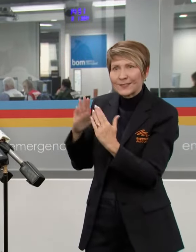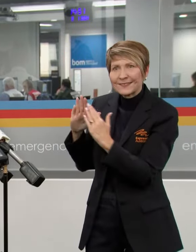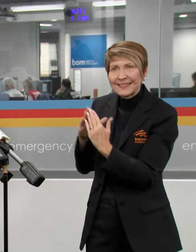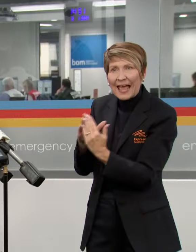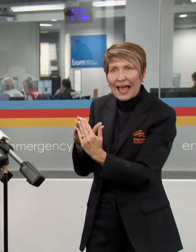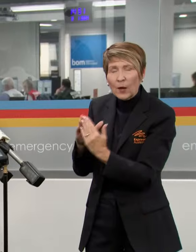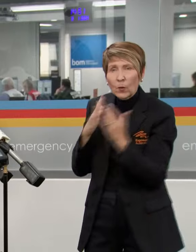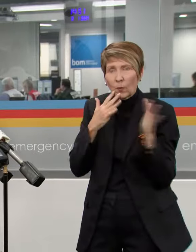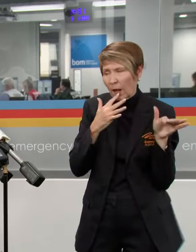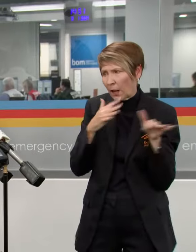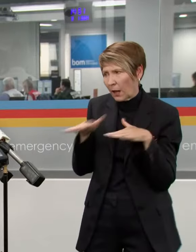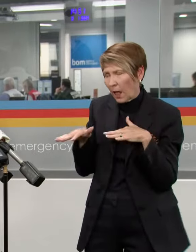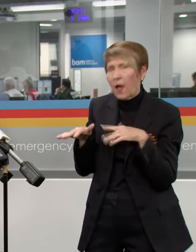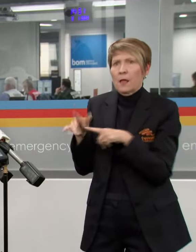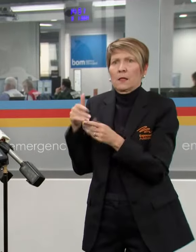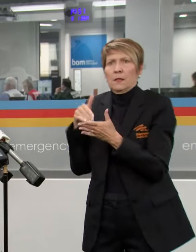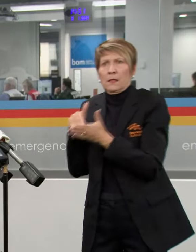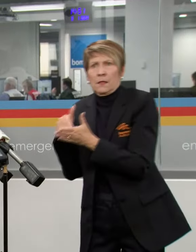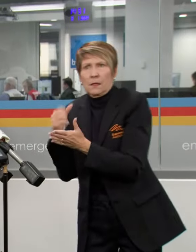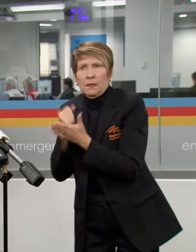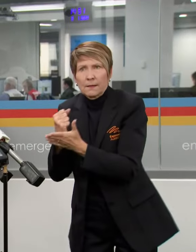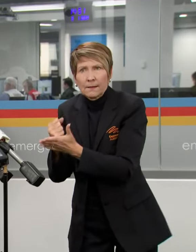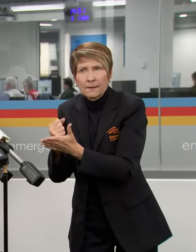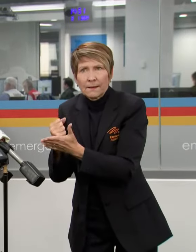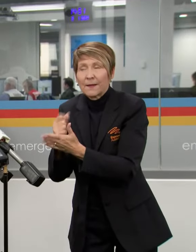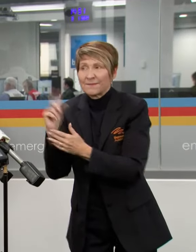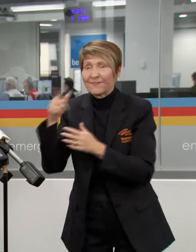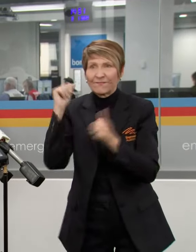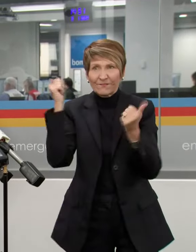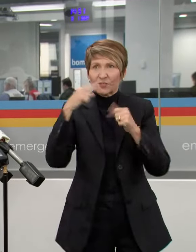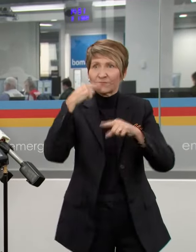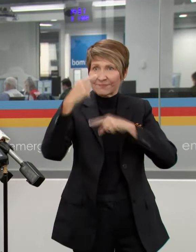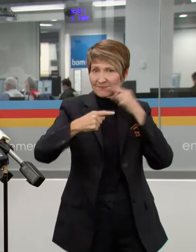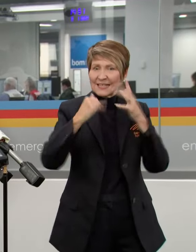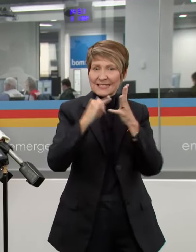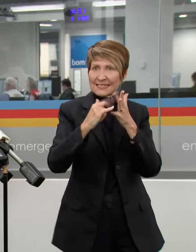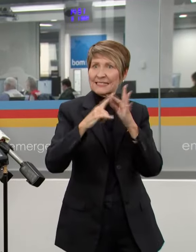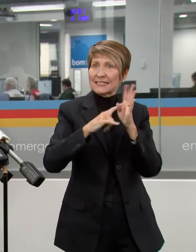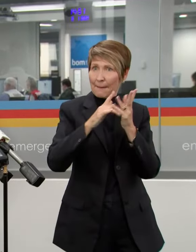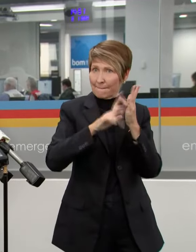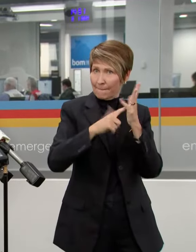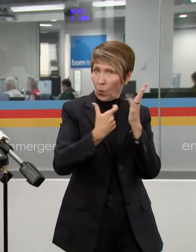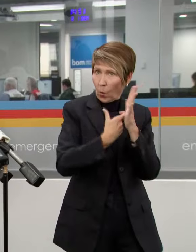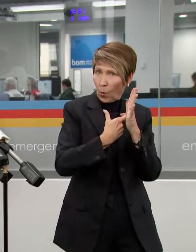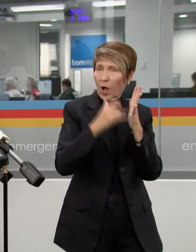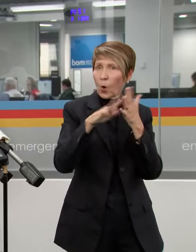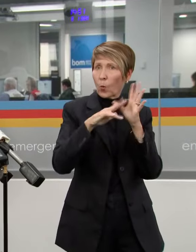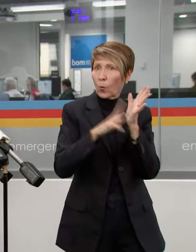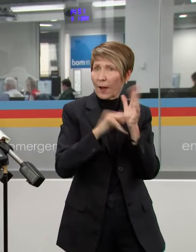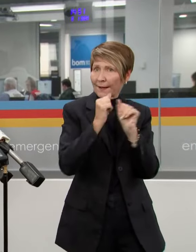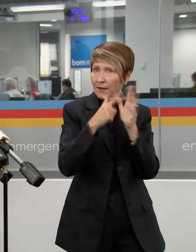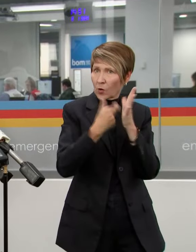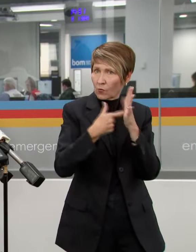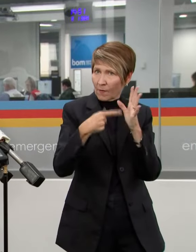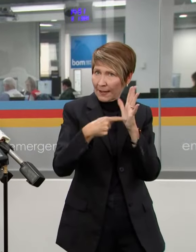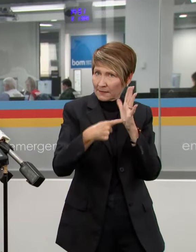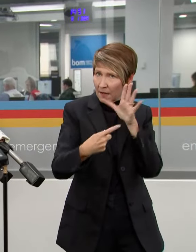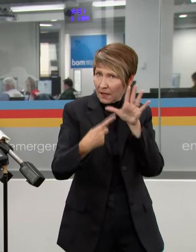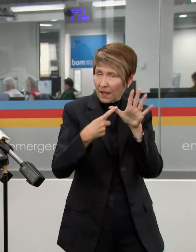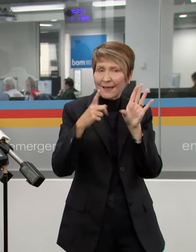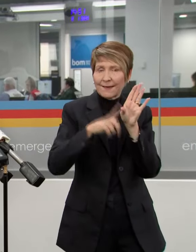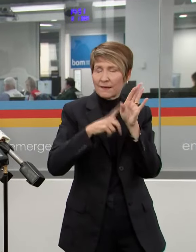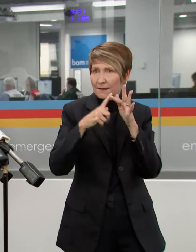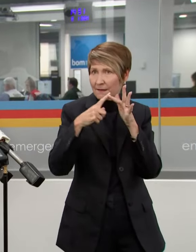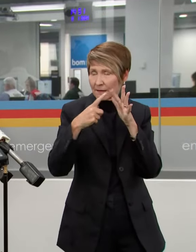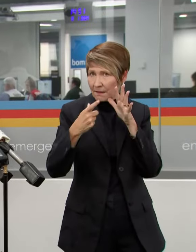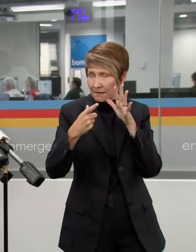that if it does. The towns that have been outlined, Seymour, Rochester, Wangaratta, Shepparton, those